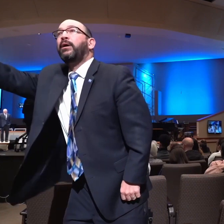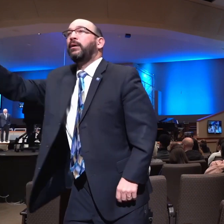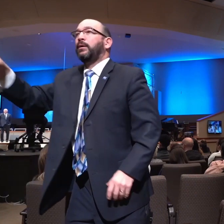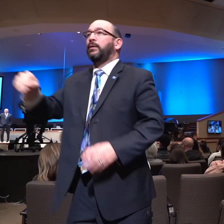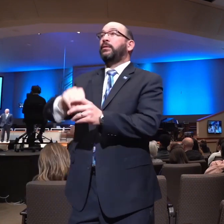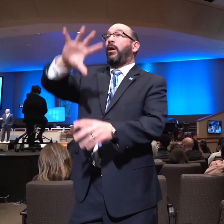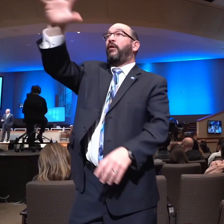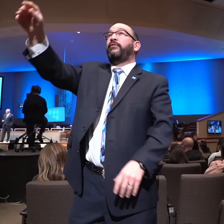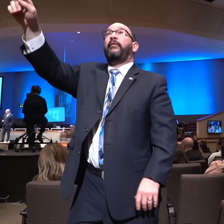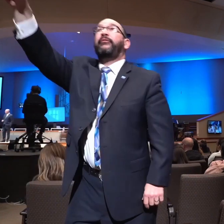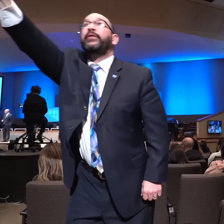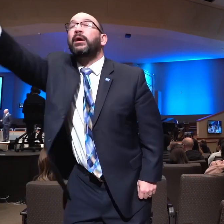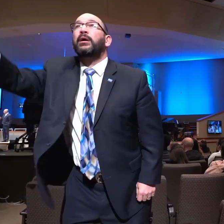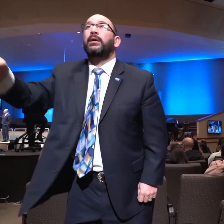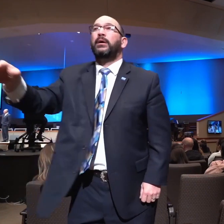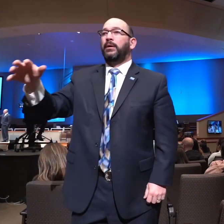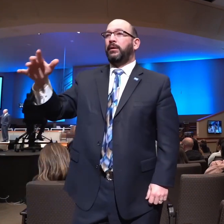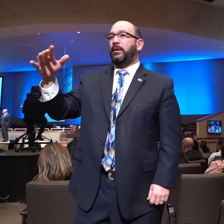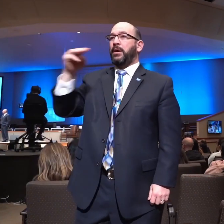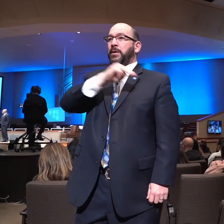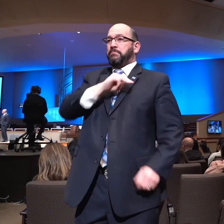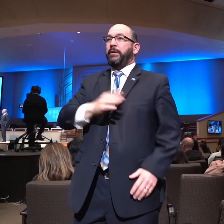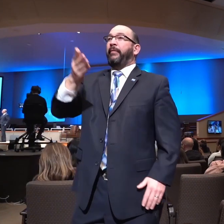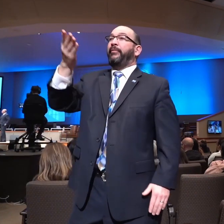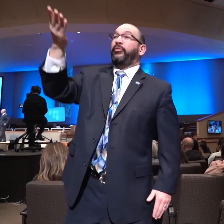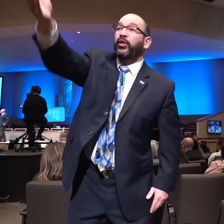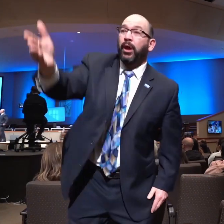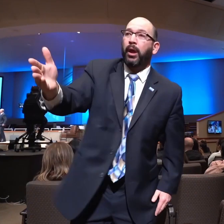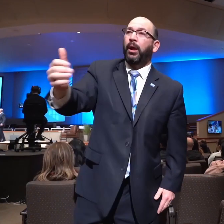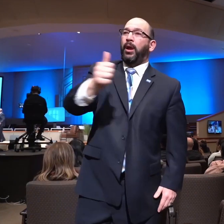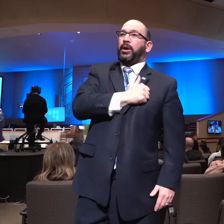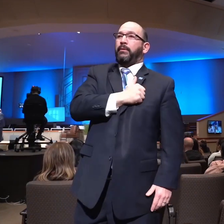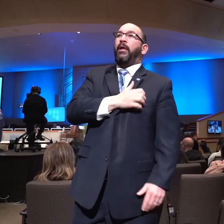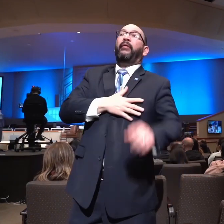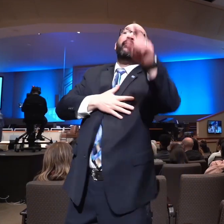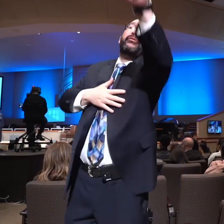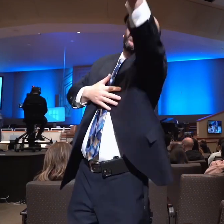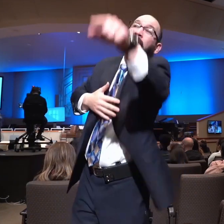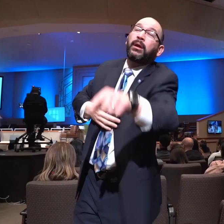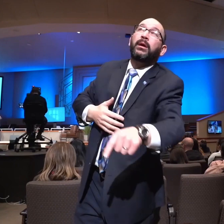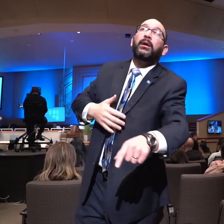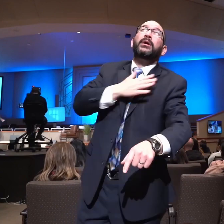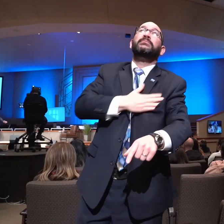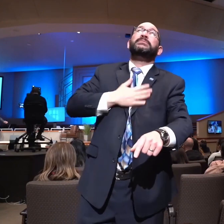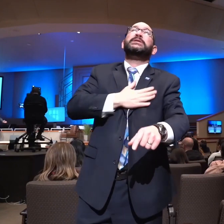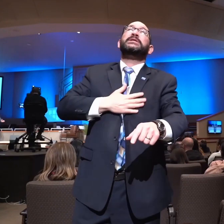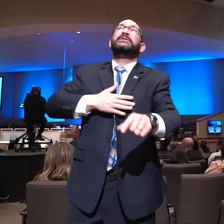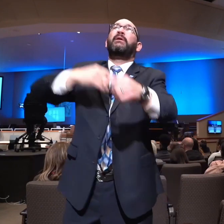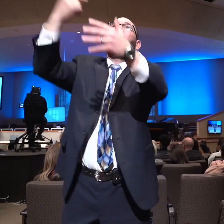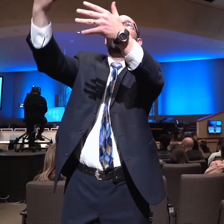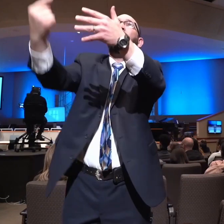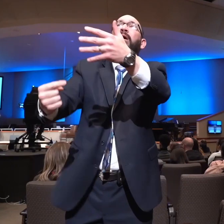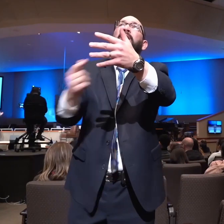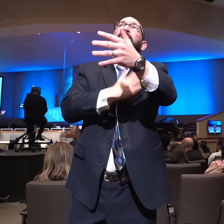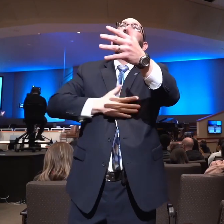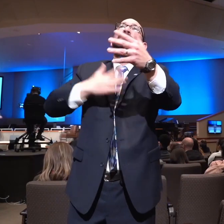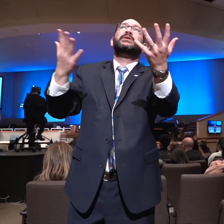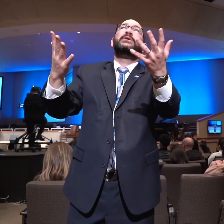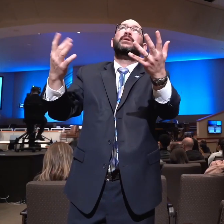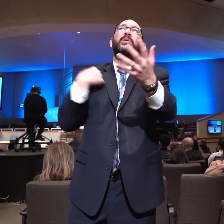in the mission fields around the world in Canada. We haven't seen them. And sometimes we haven't had opportunity to worship and sing and preach together and